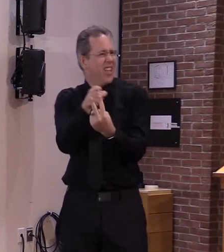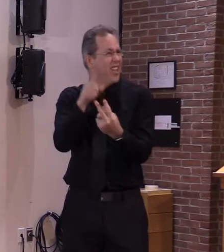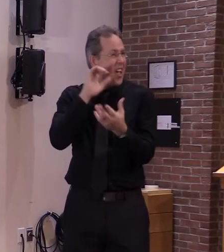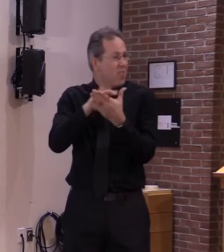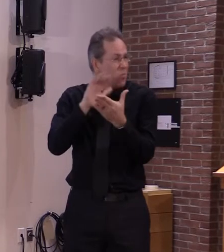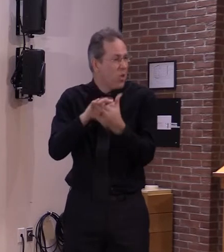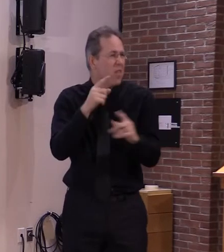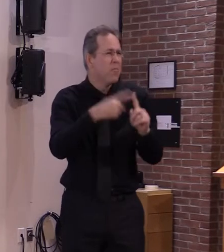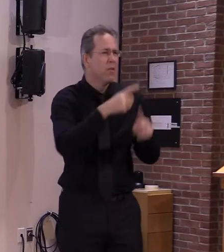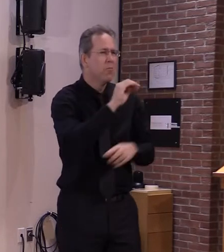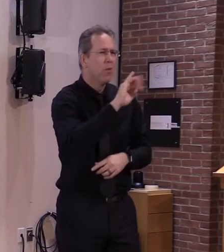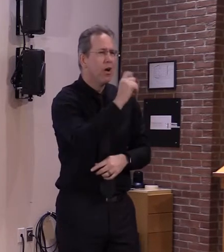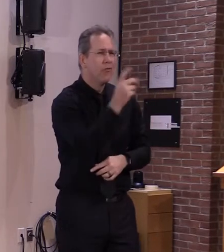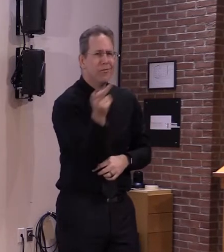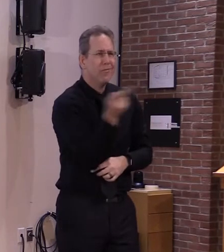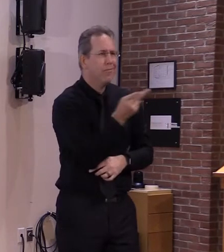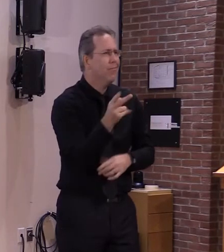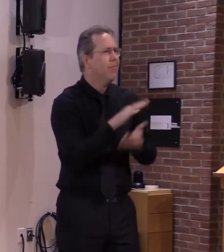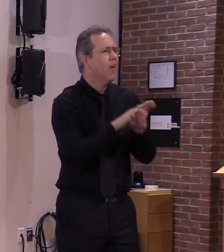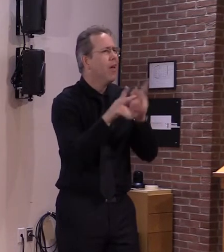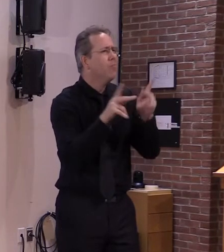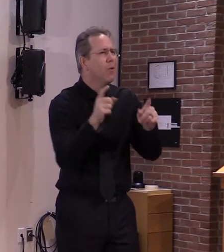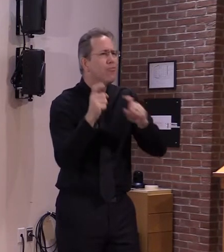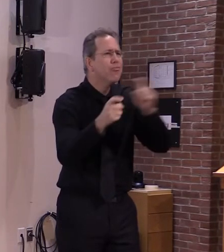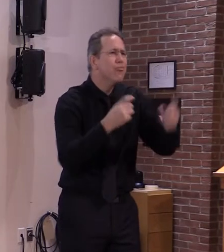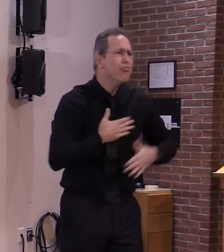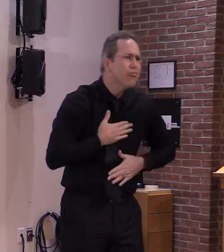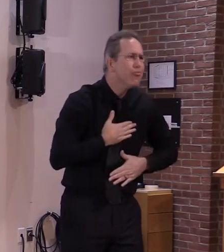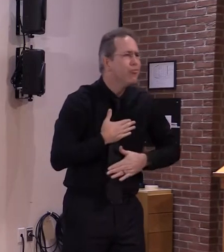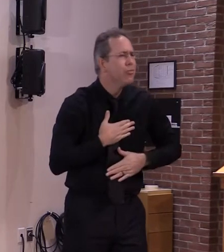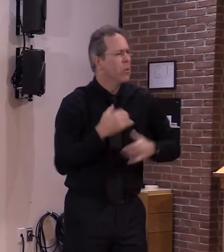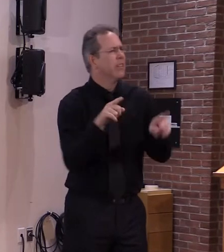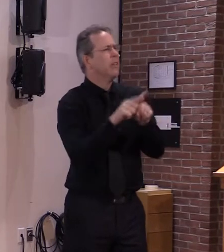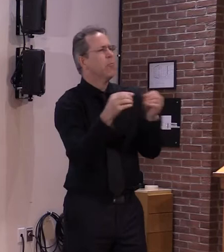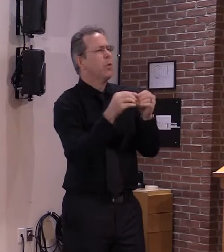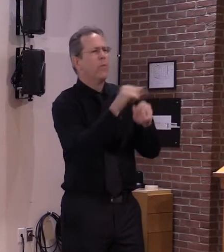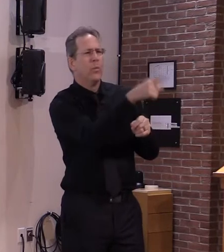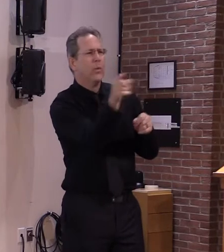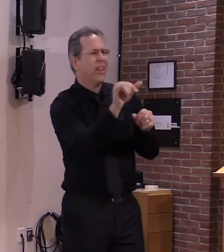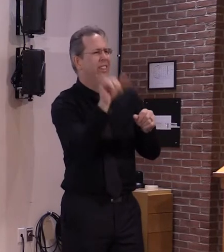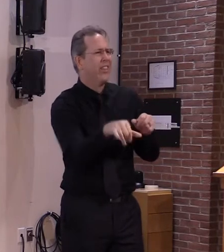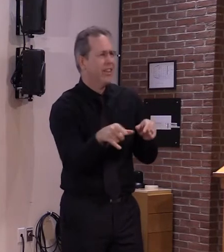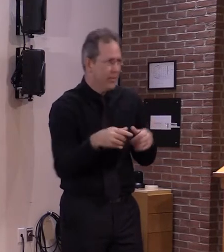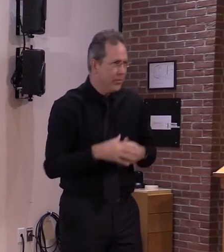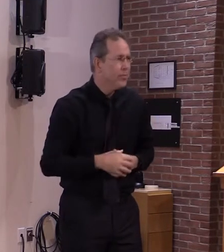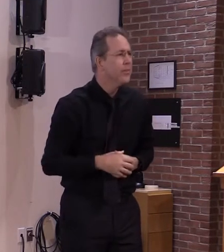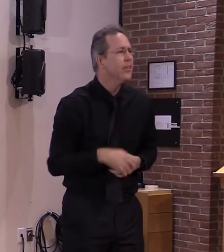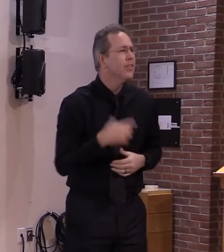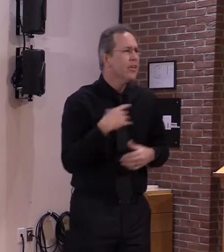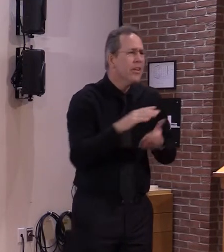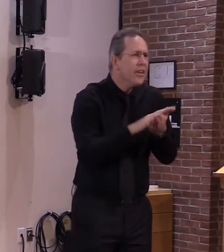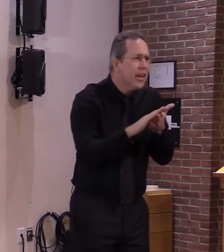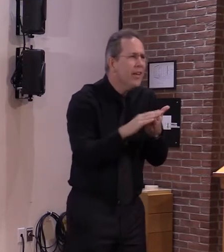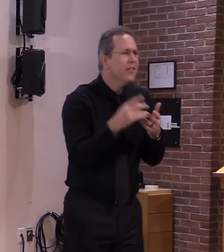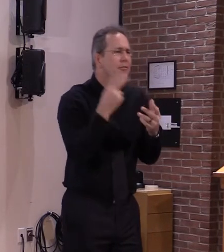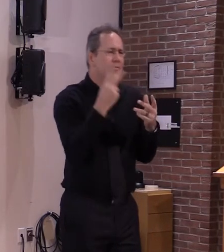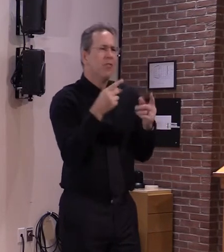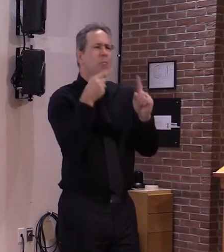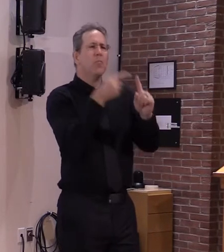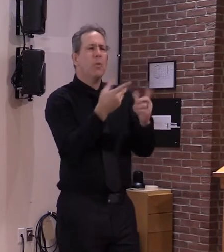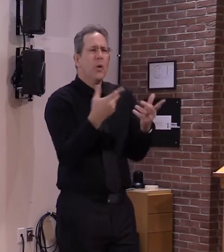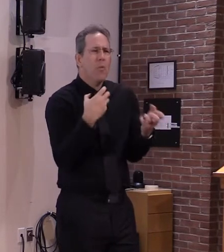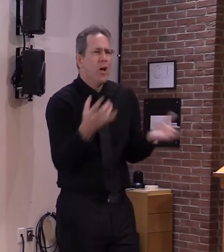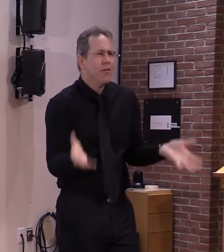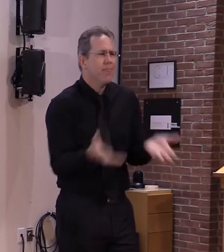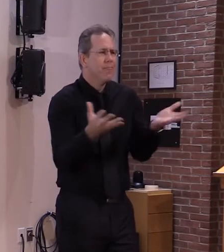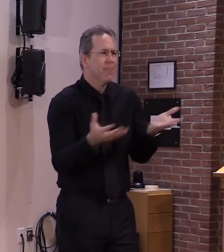can do for someone in their time of need and that's what this season is all about and these random acts of